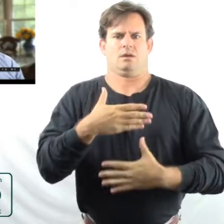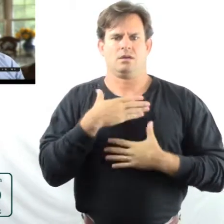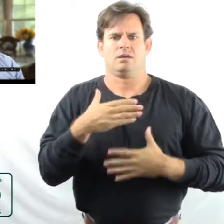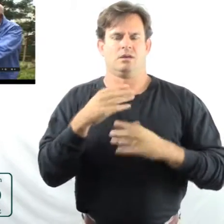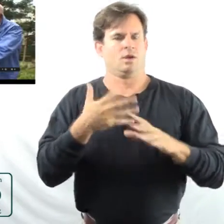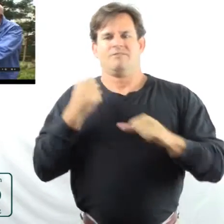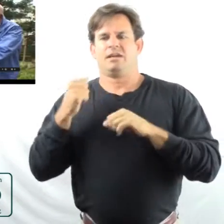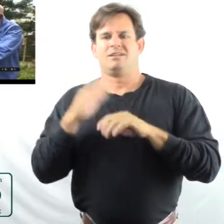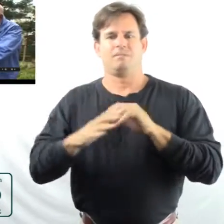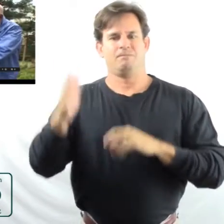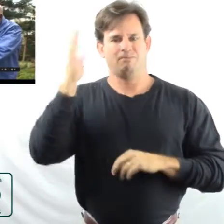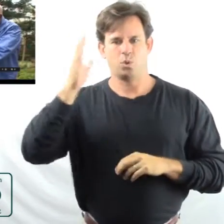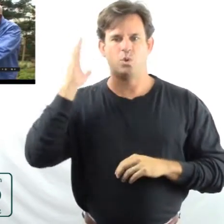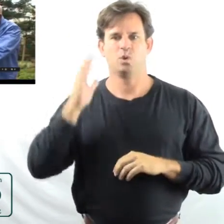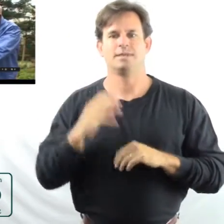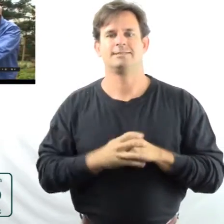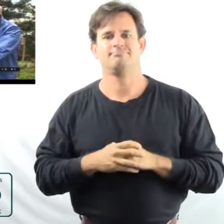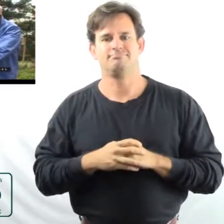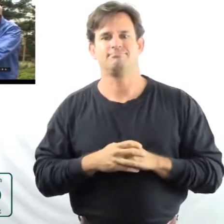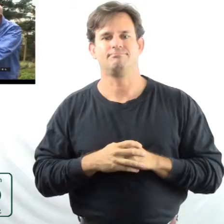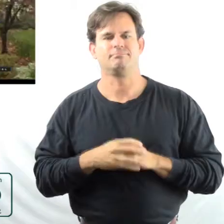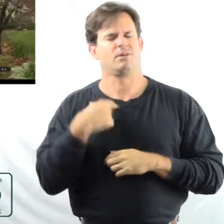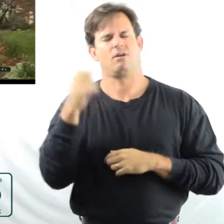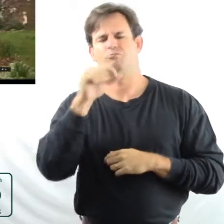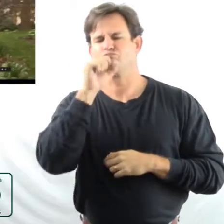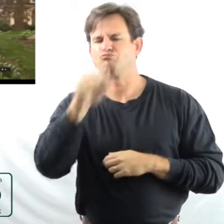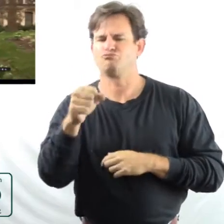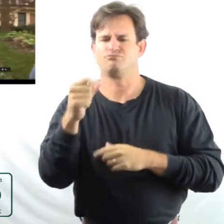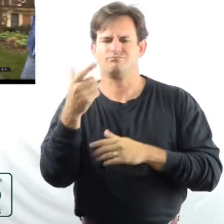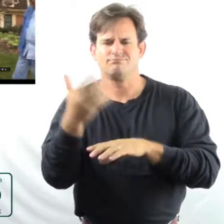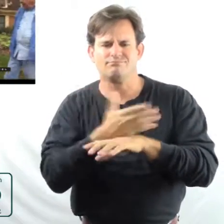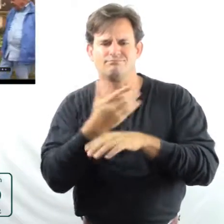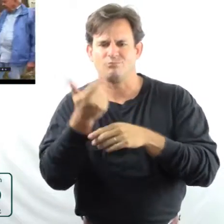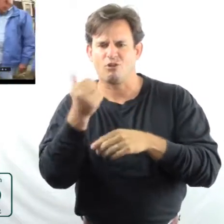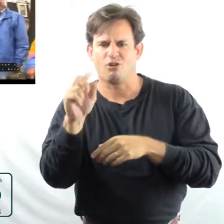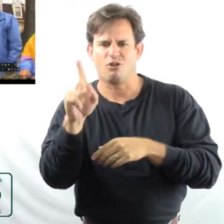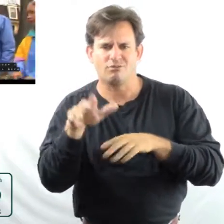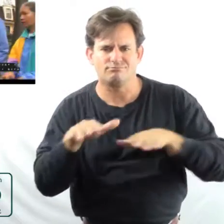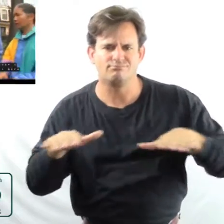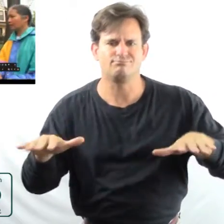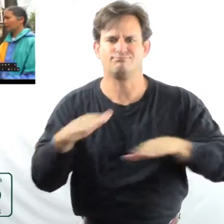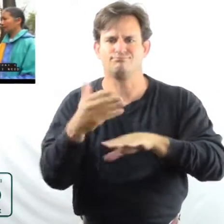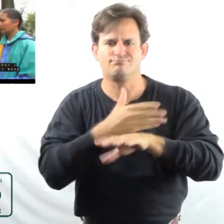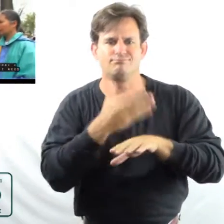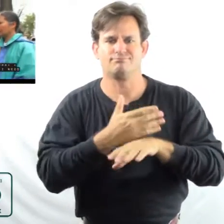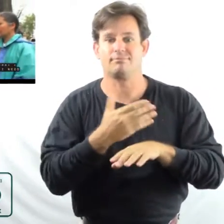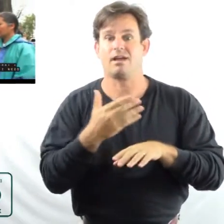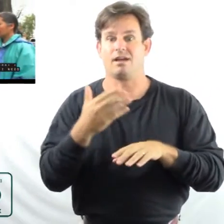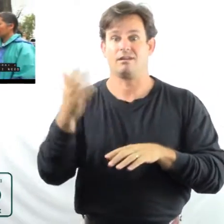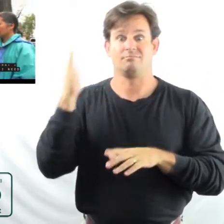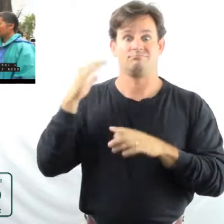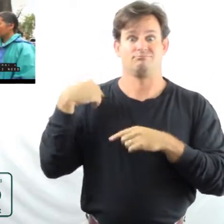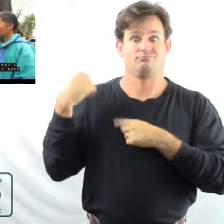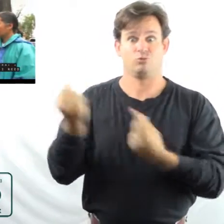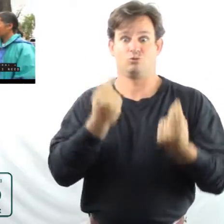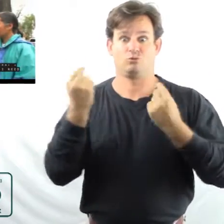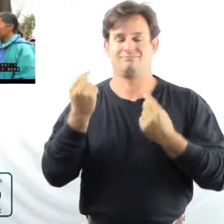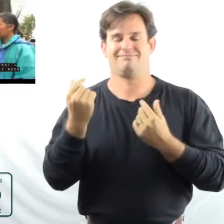quickly than I used to be. I've always loved gardening. Certain kinds of things that I used to do easily,